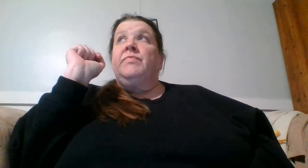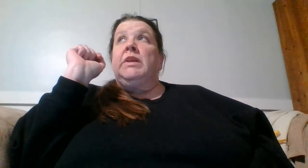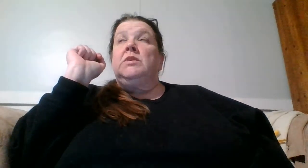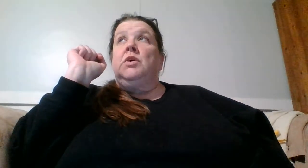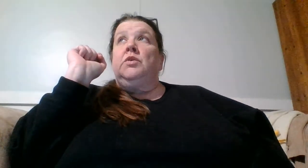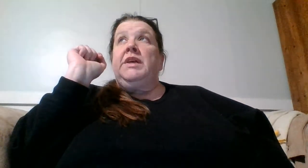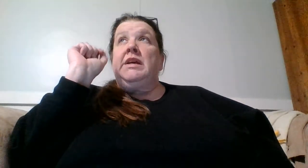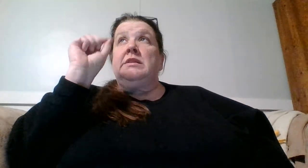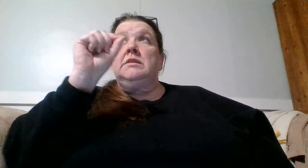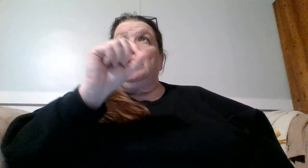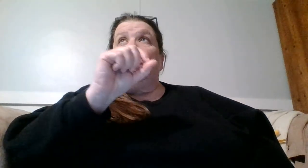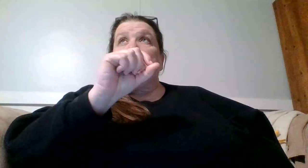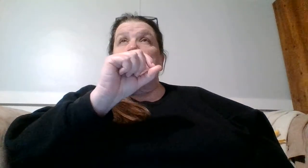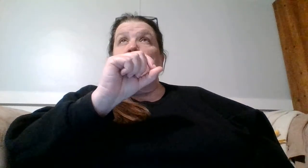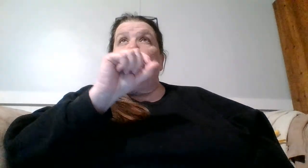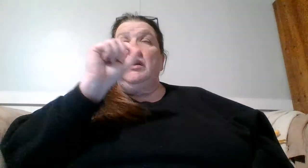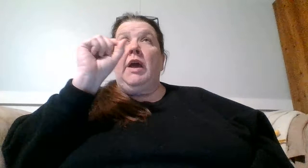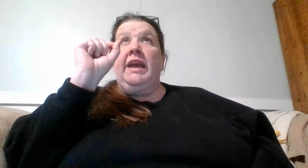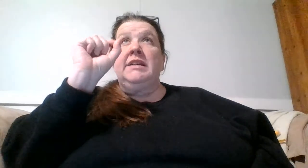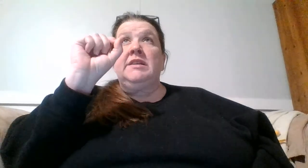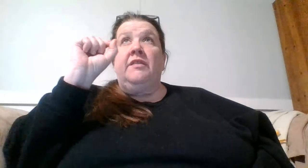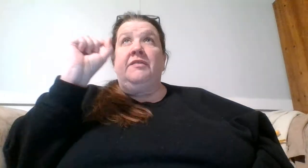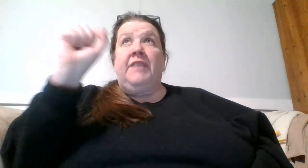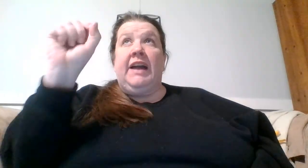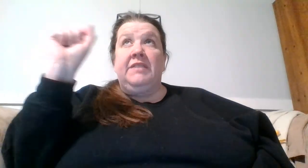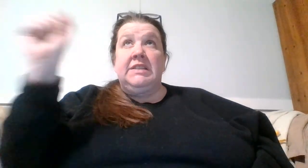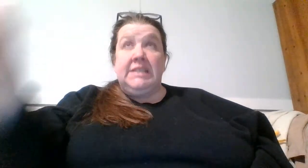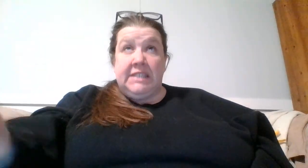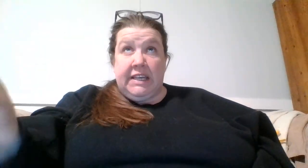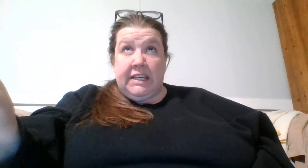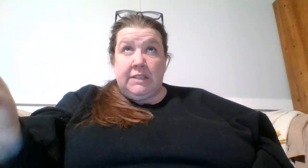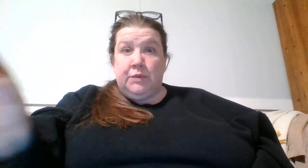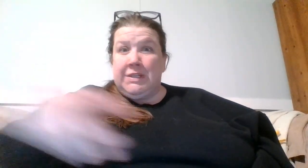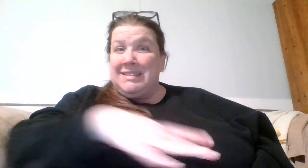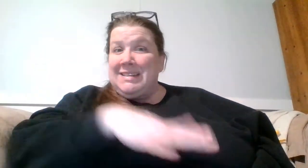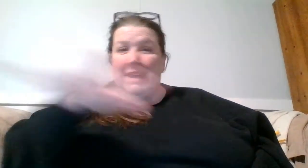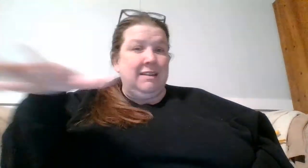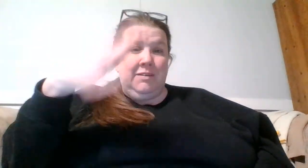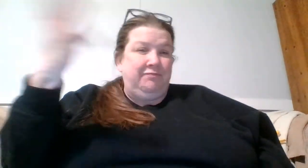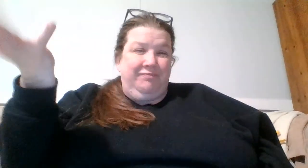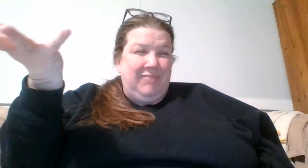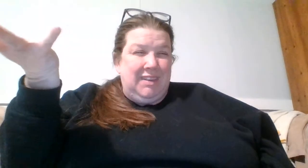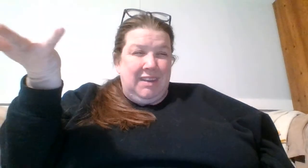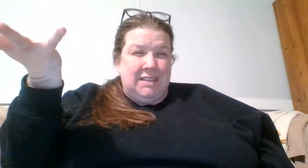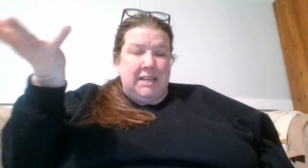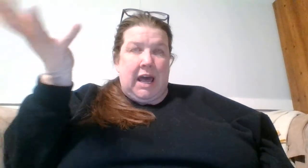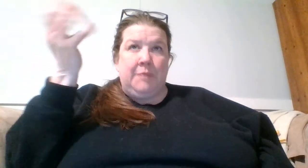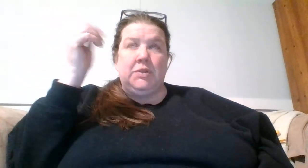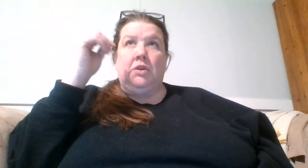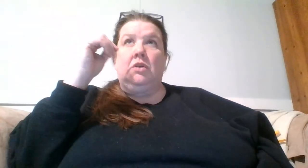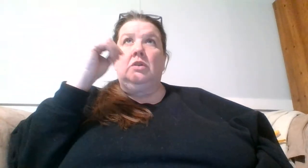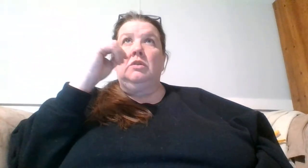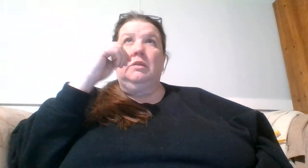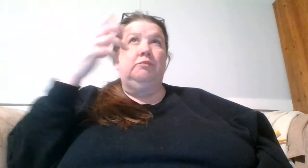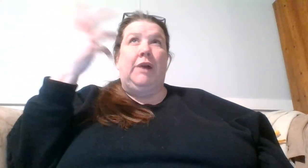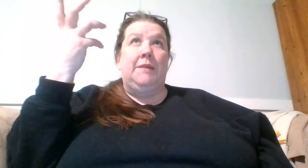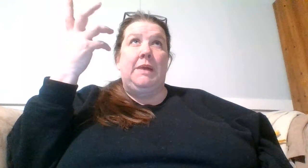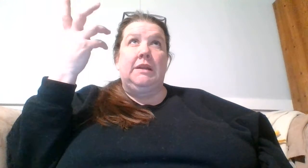So, then it's the question. And ASL 5 and 6, which is it's an optional recommended